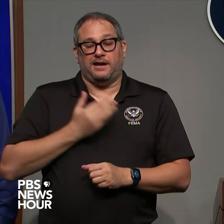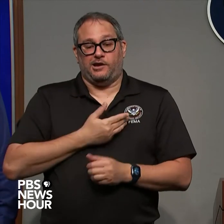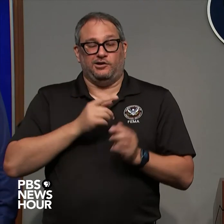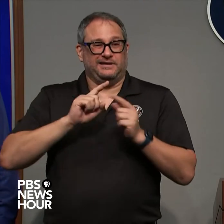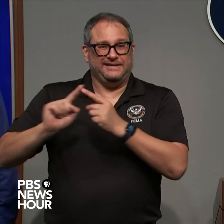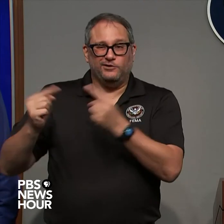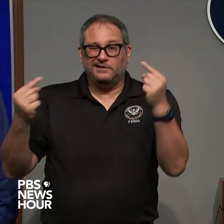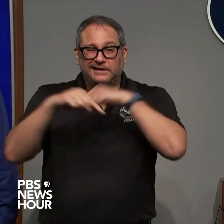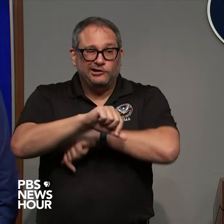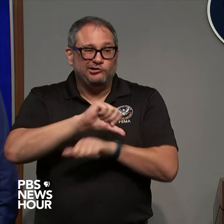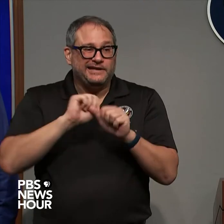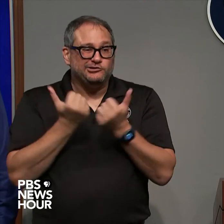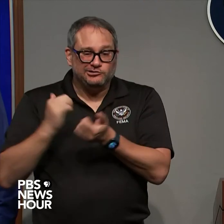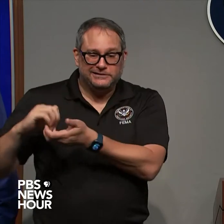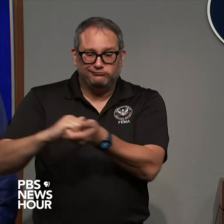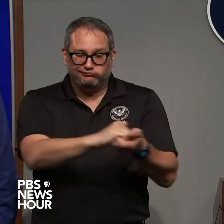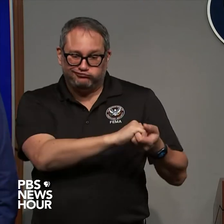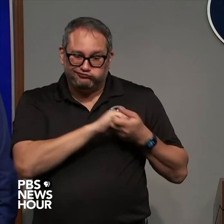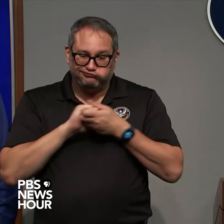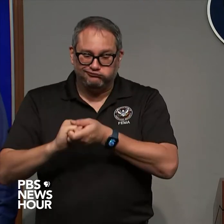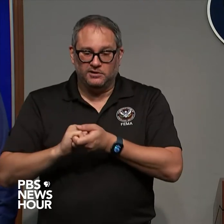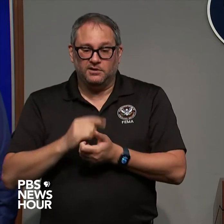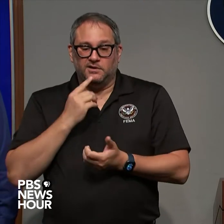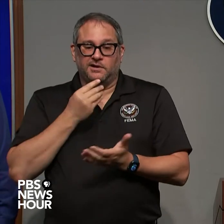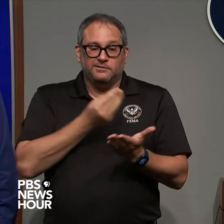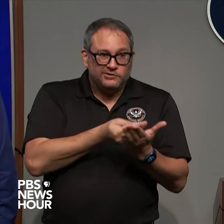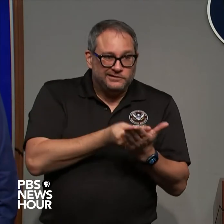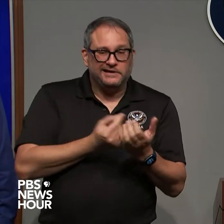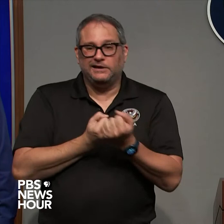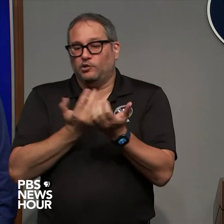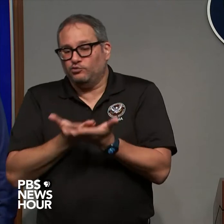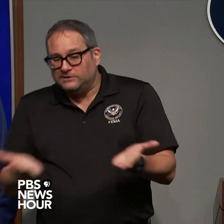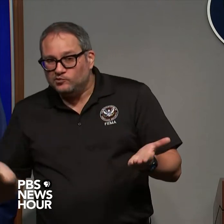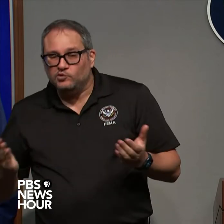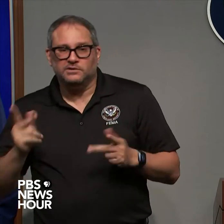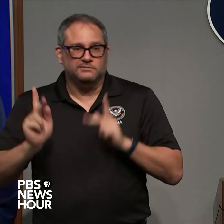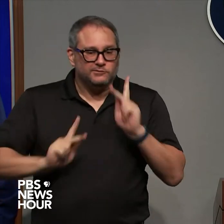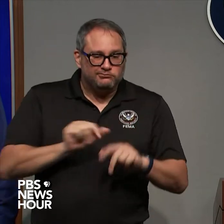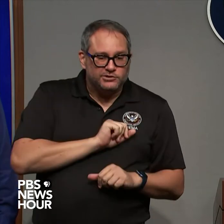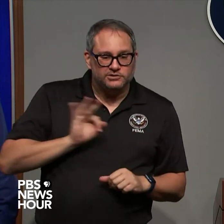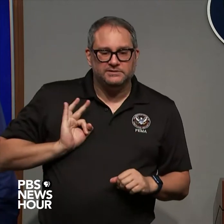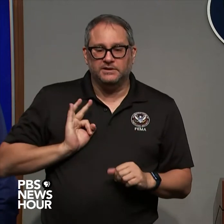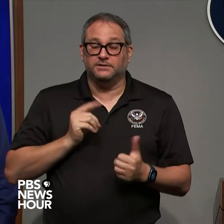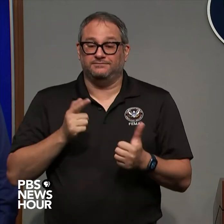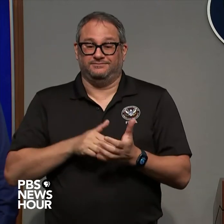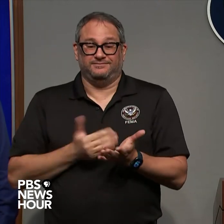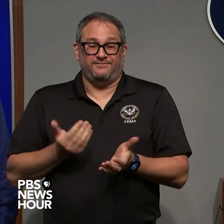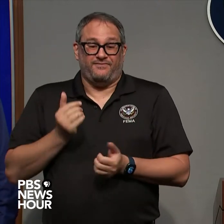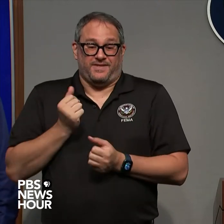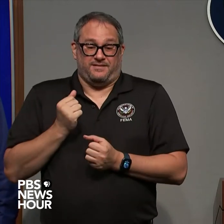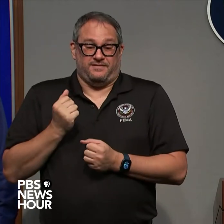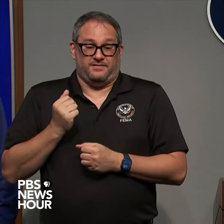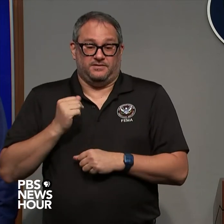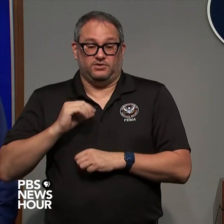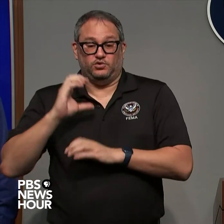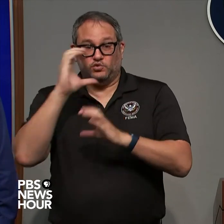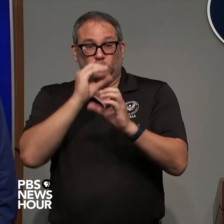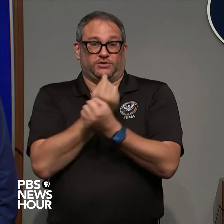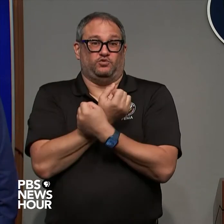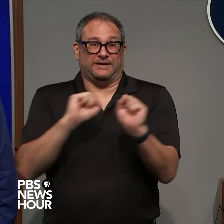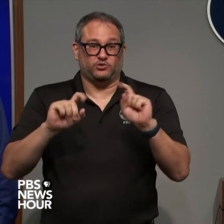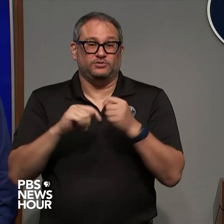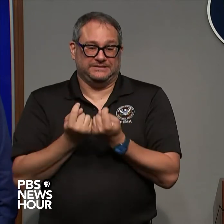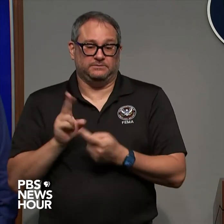we have deployed to support this response as I said yesterday search and rescue remains a top priority